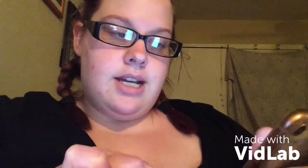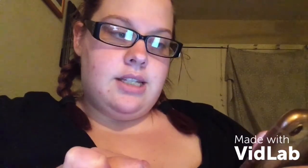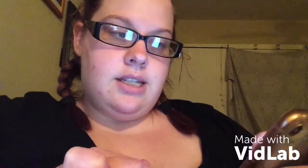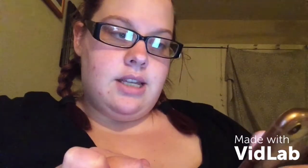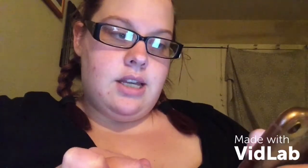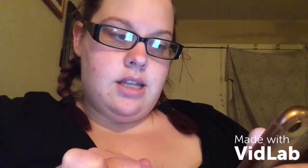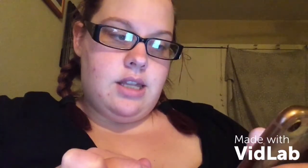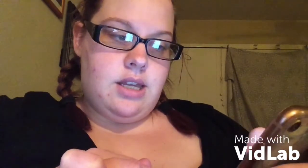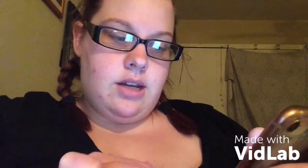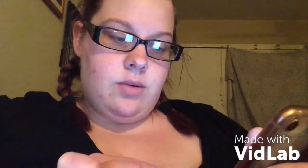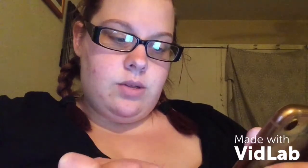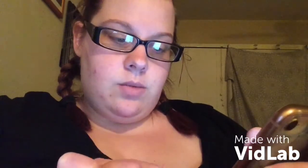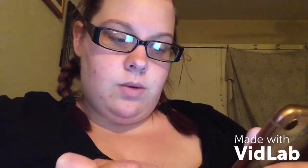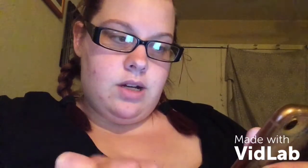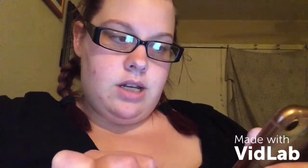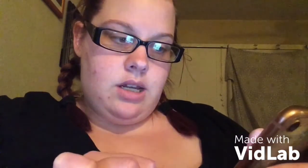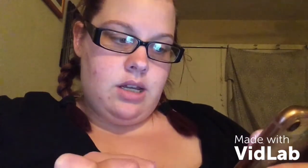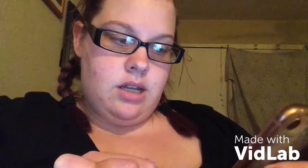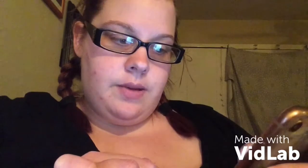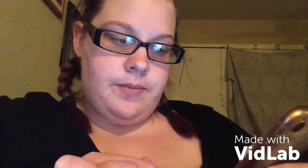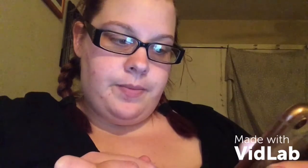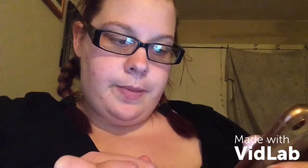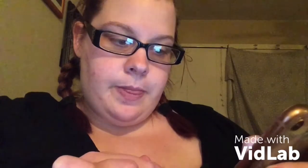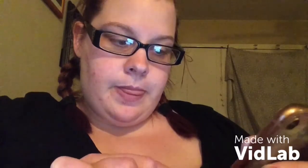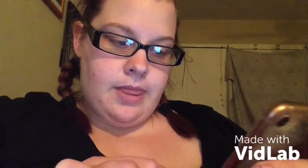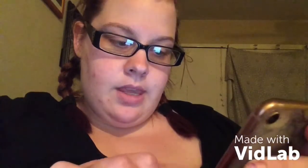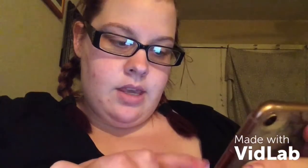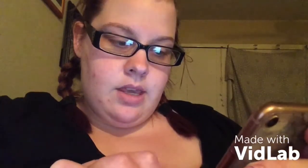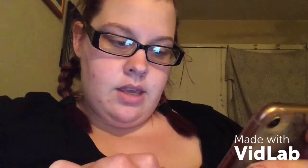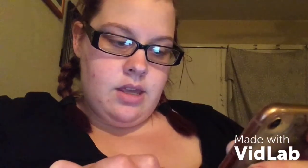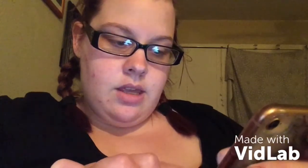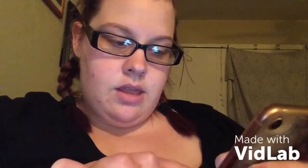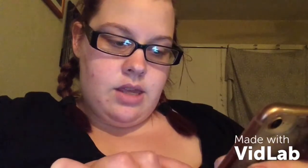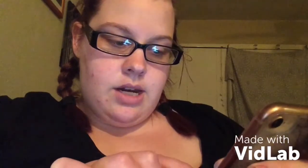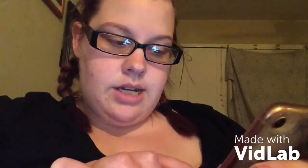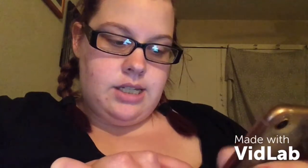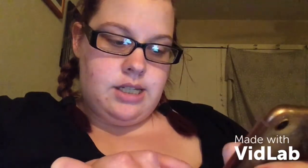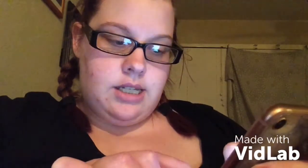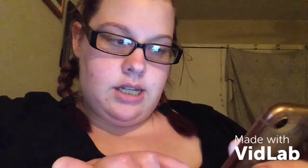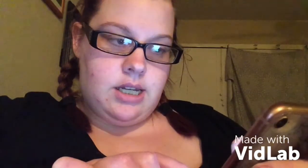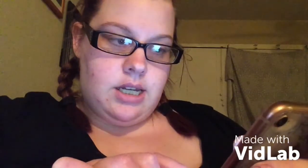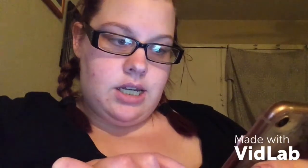yes, there was one that I did,